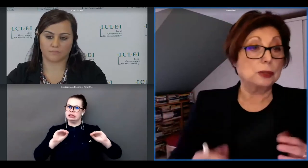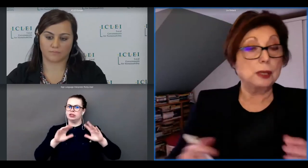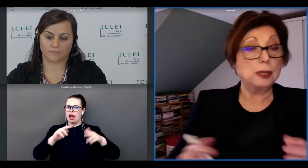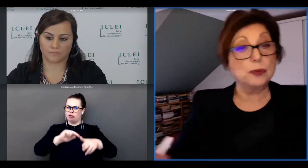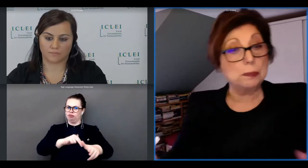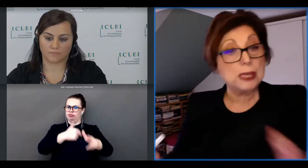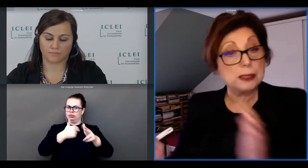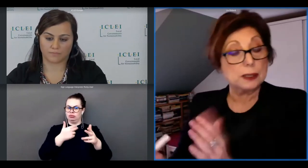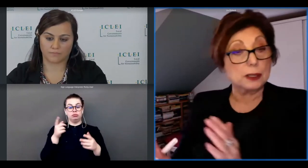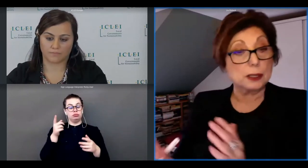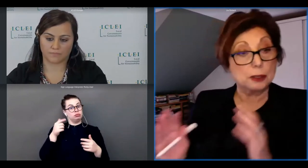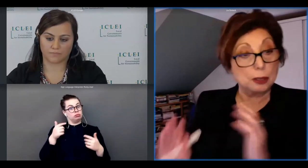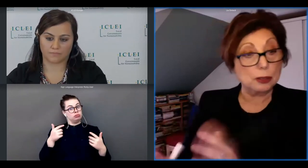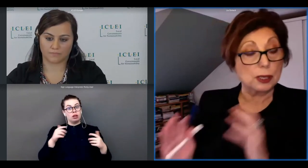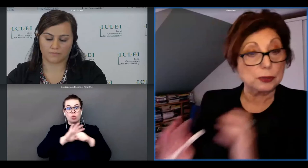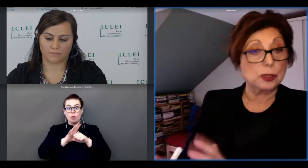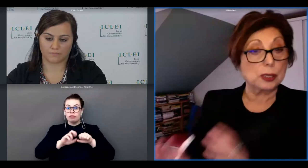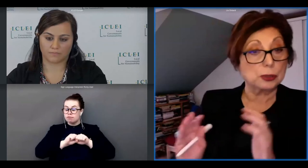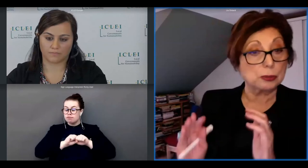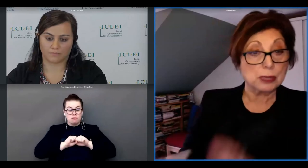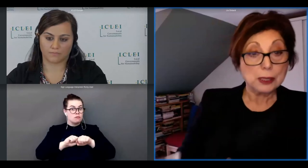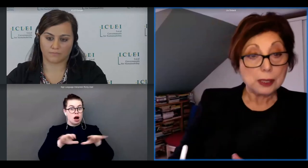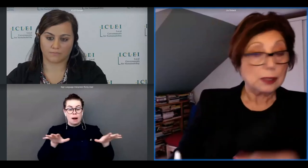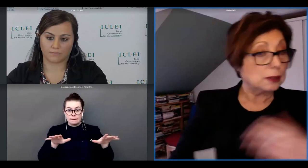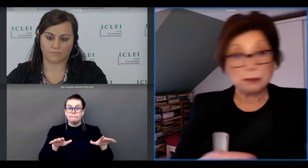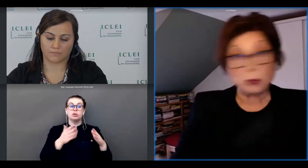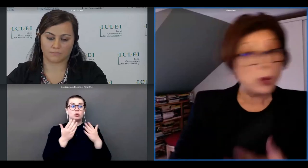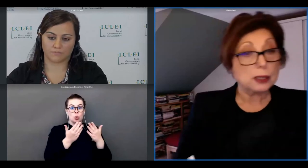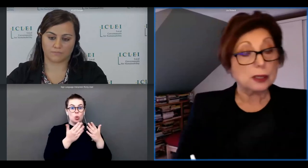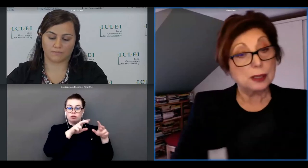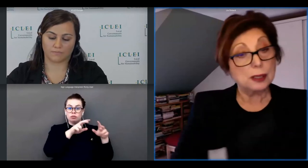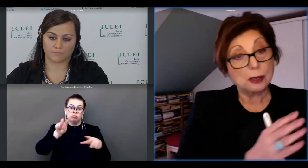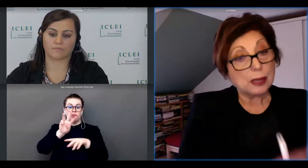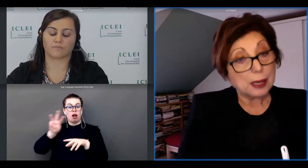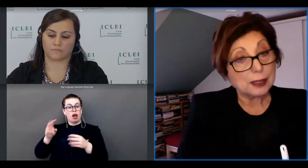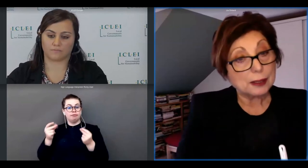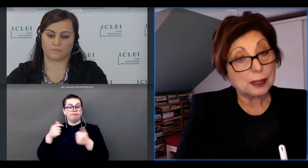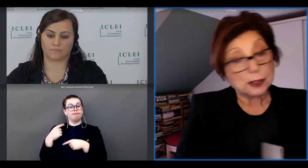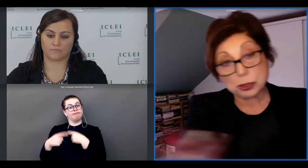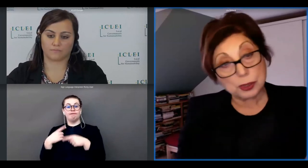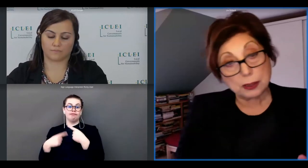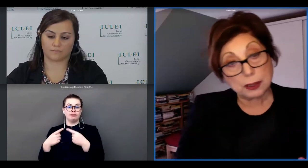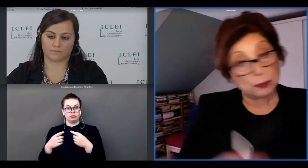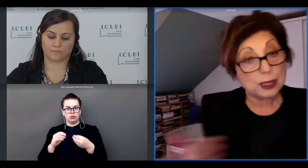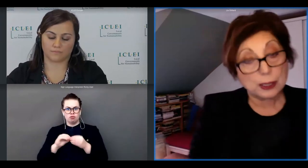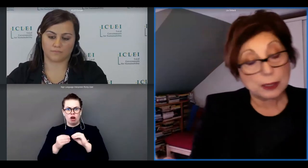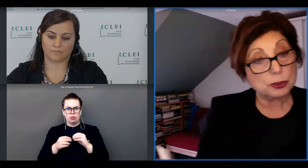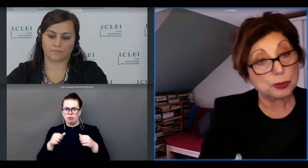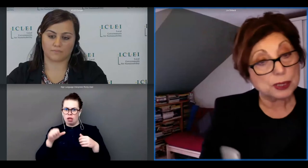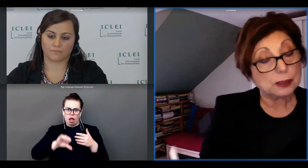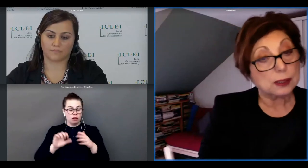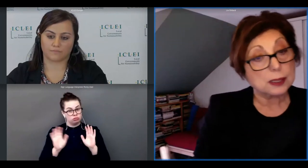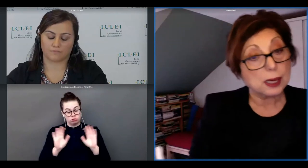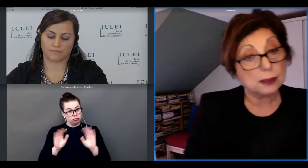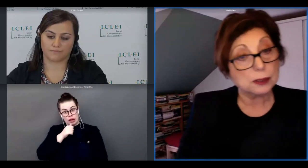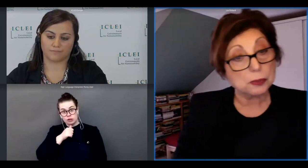estonia moved immediately all their education um work online and so did finland to